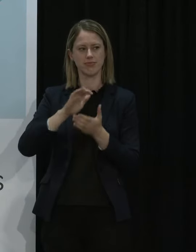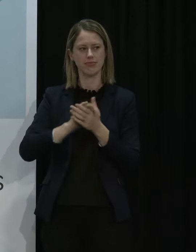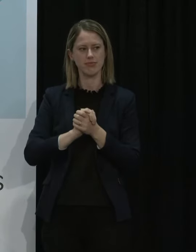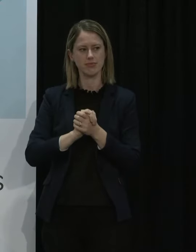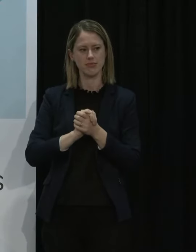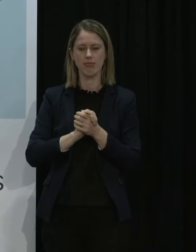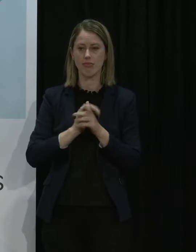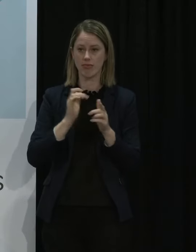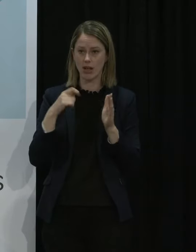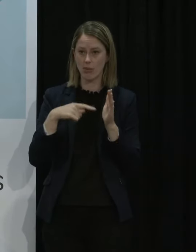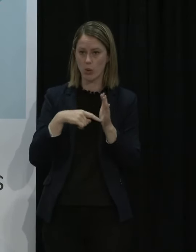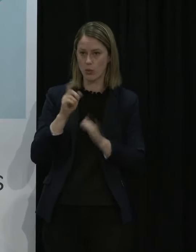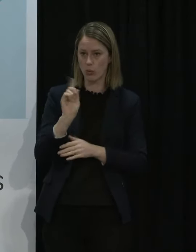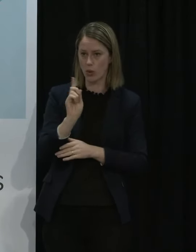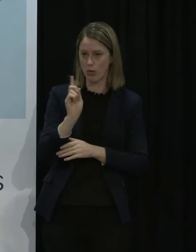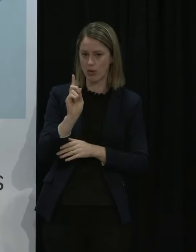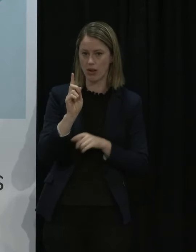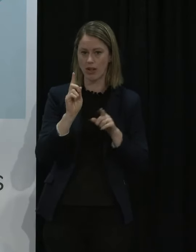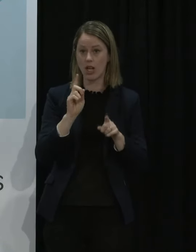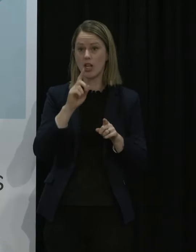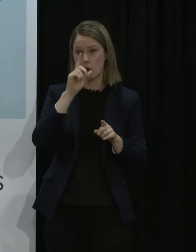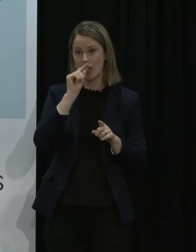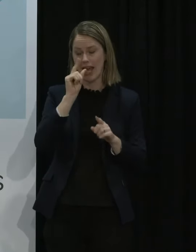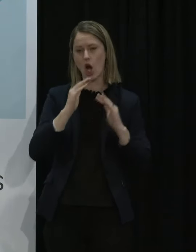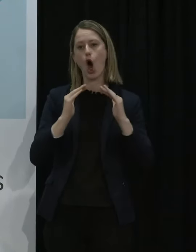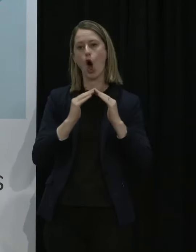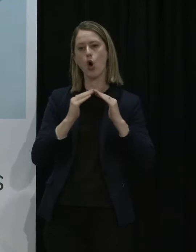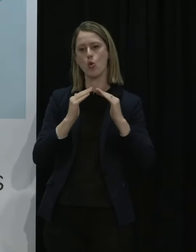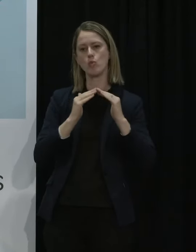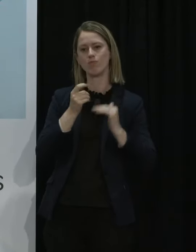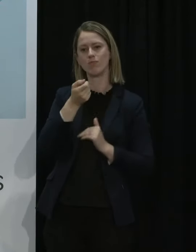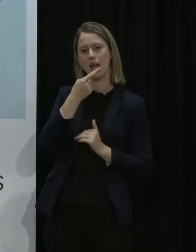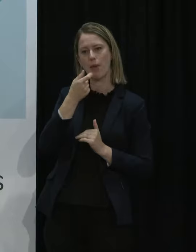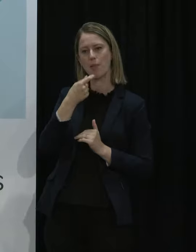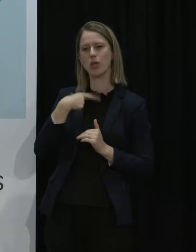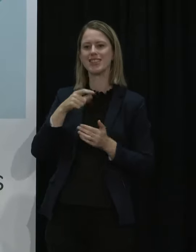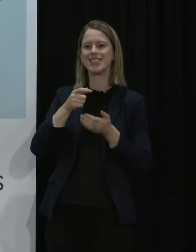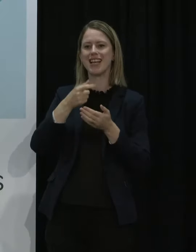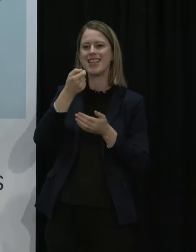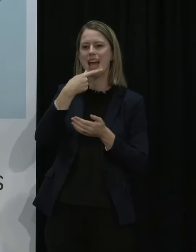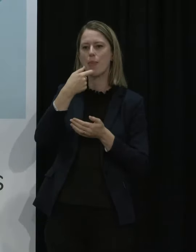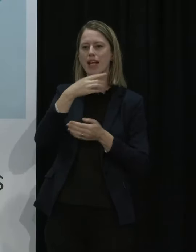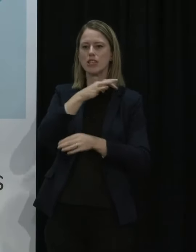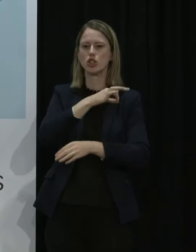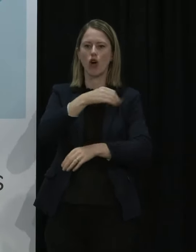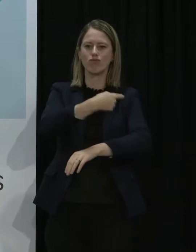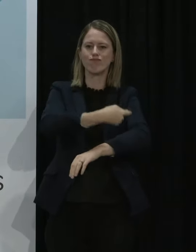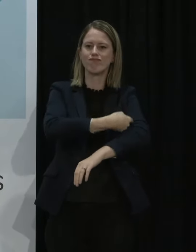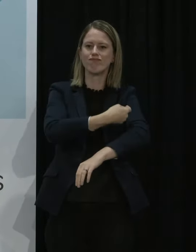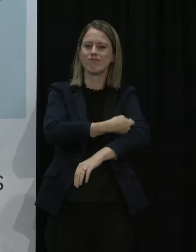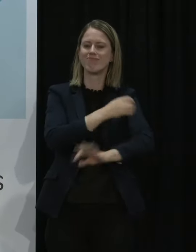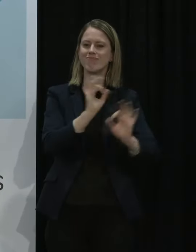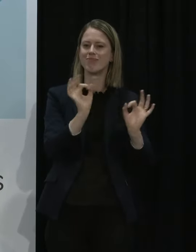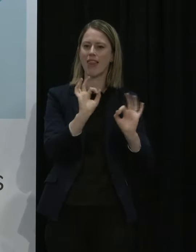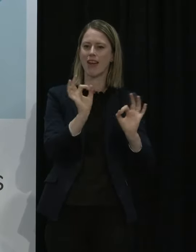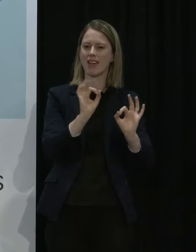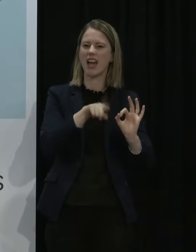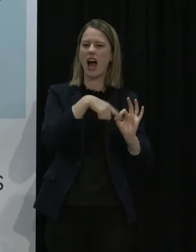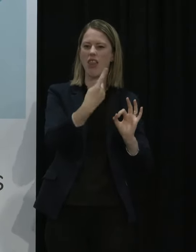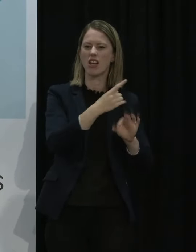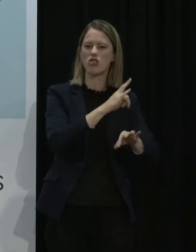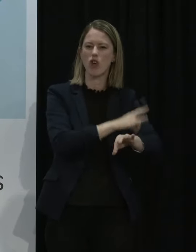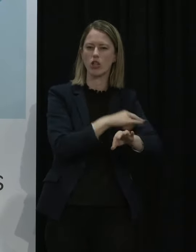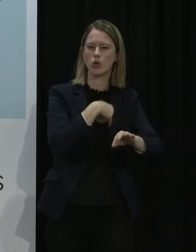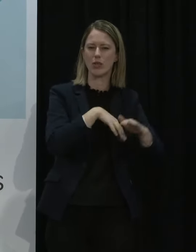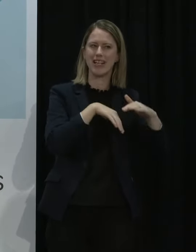drug the important thing here is that it can be taken in the community because it's a tablet rather than the other antivirals which require hospitalisation